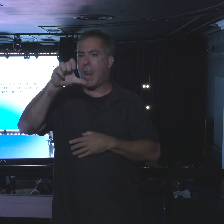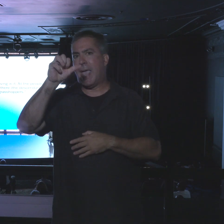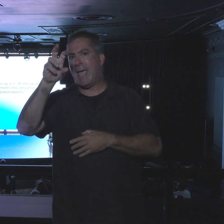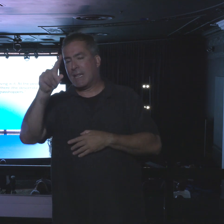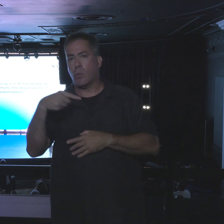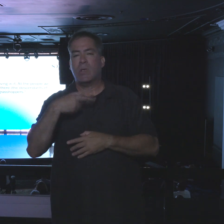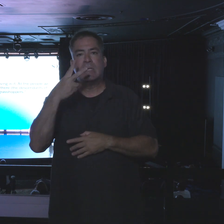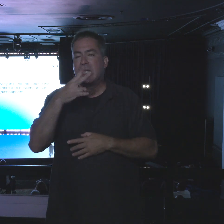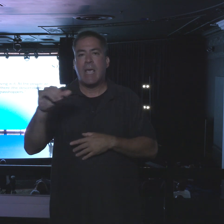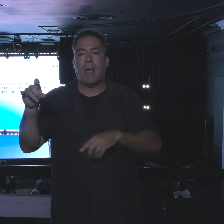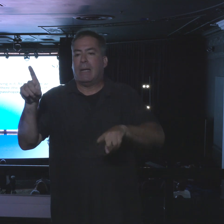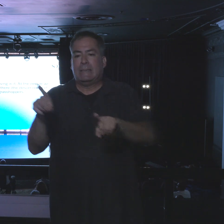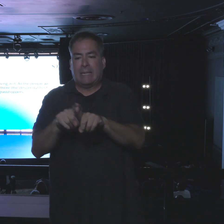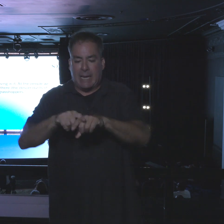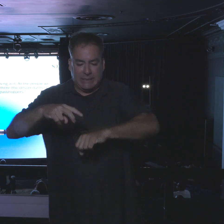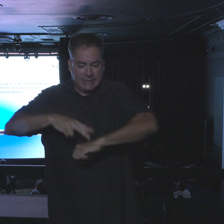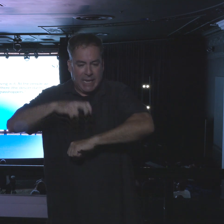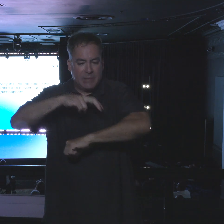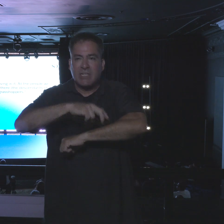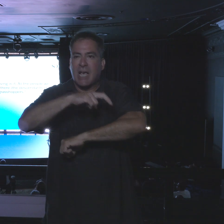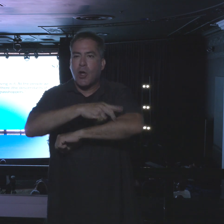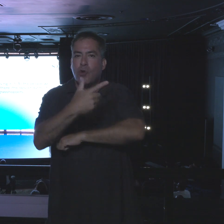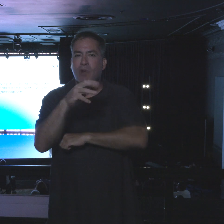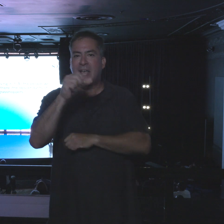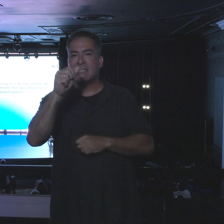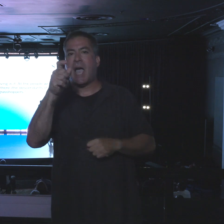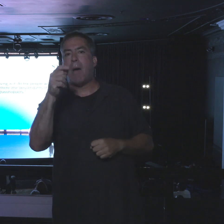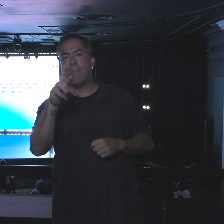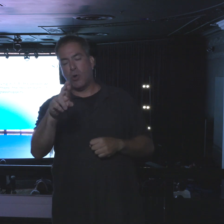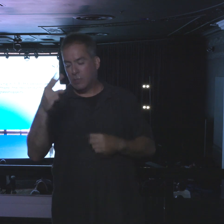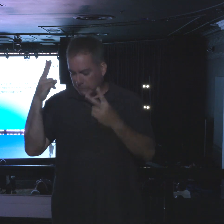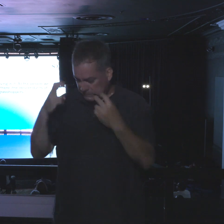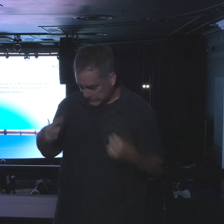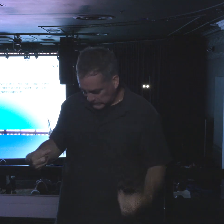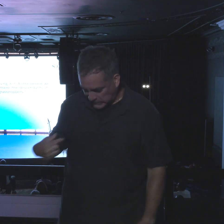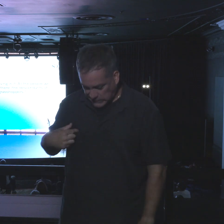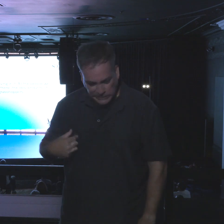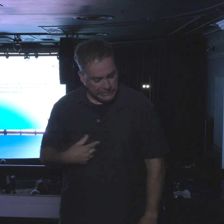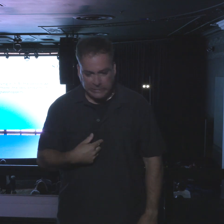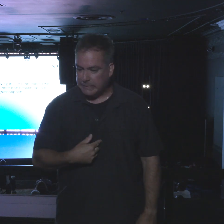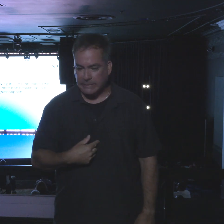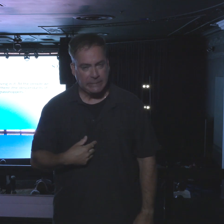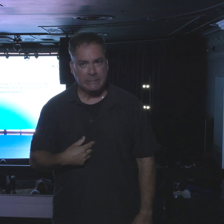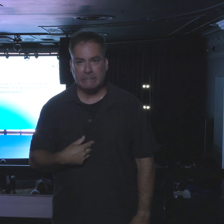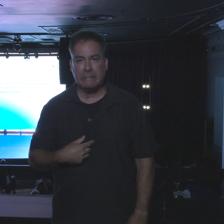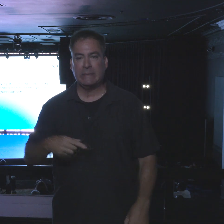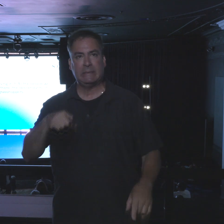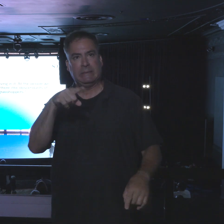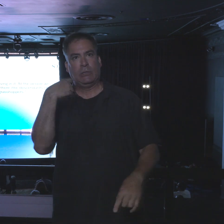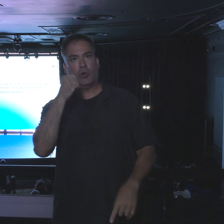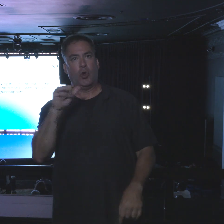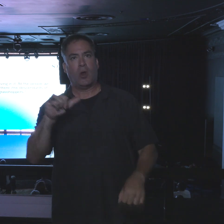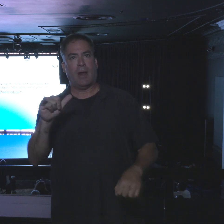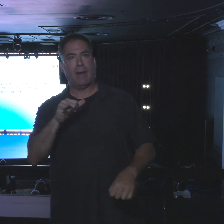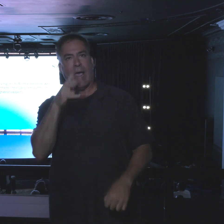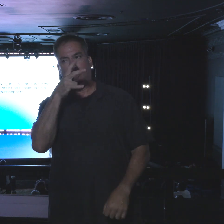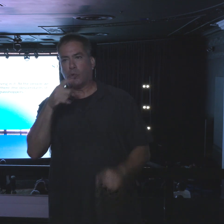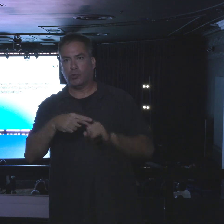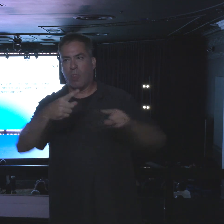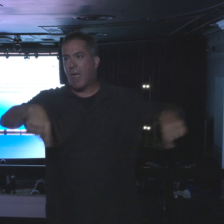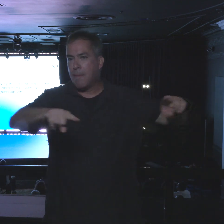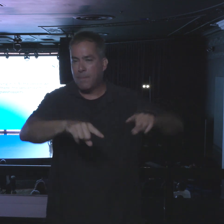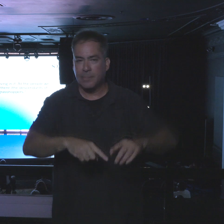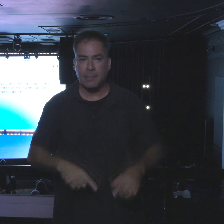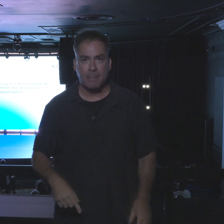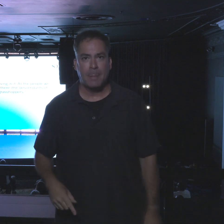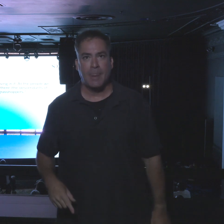grasshoppers in our own eyes and we looked the same to them. Now, when I noticed